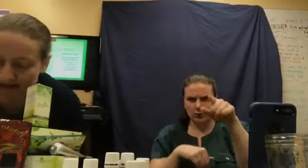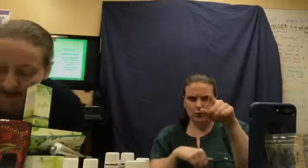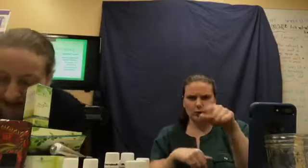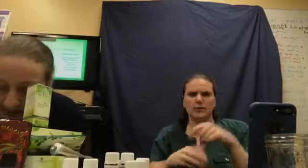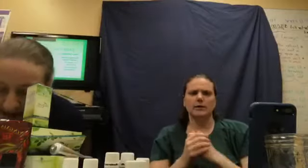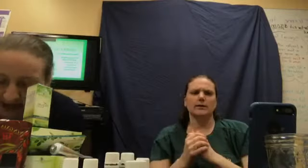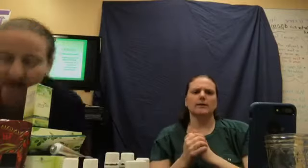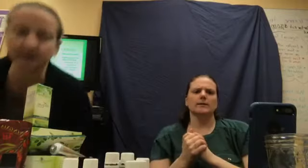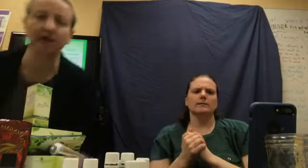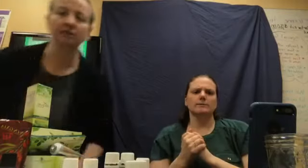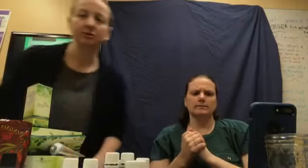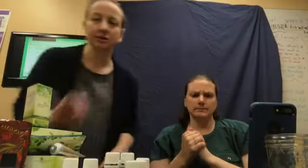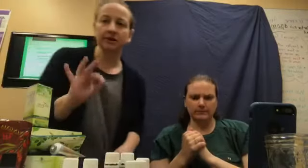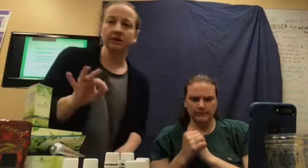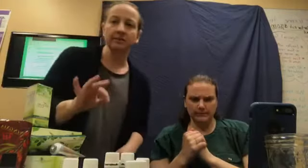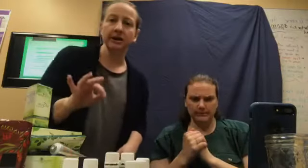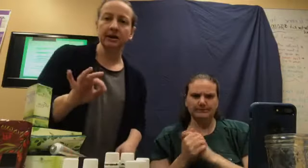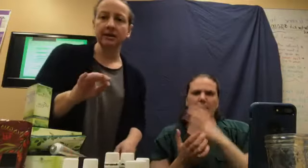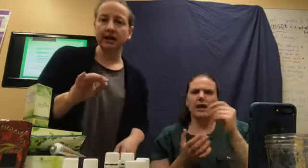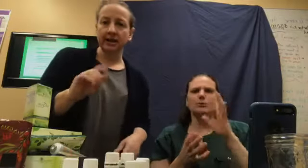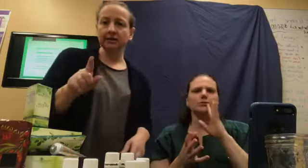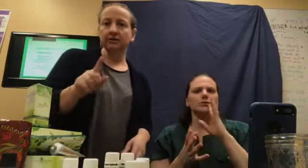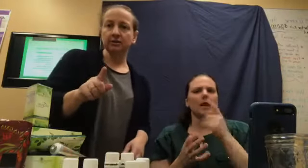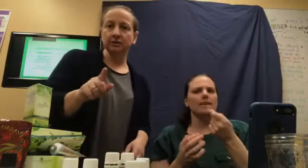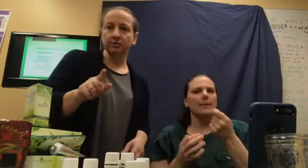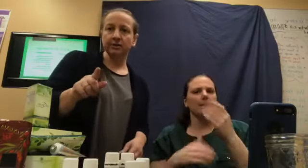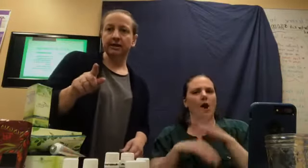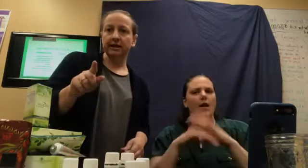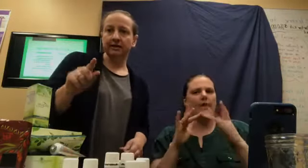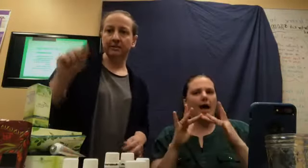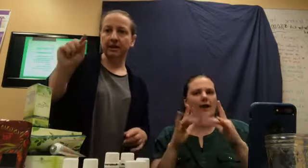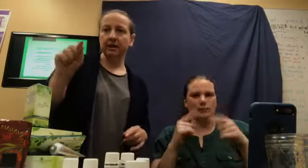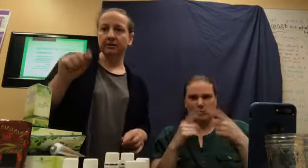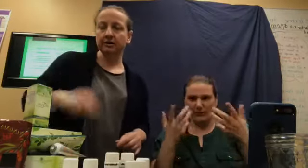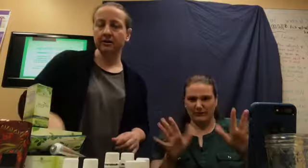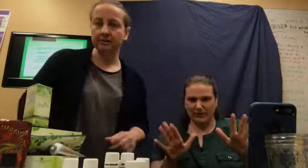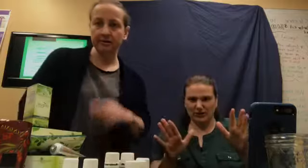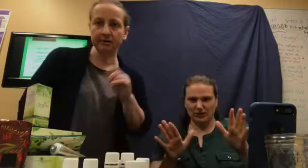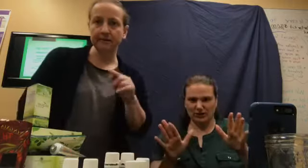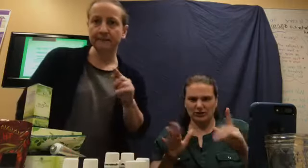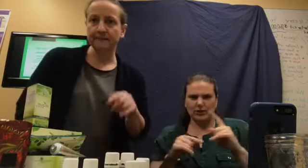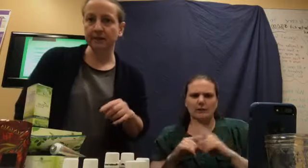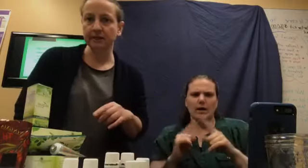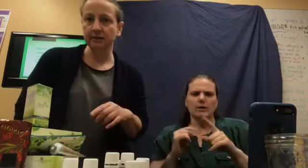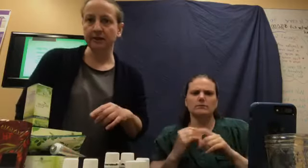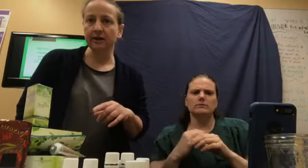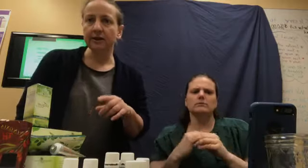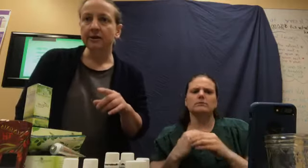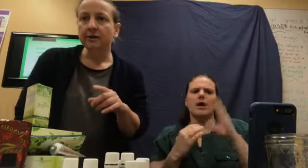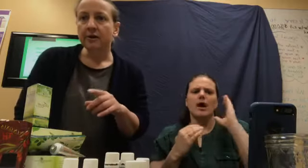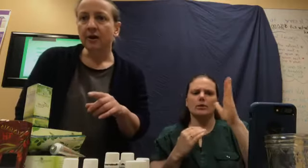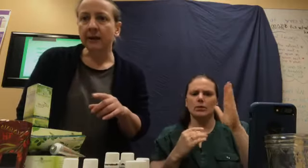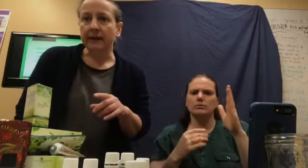And, I'll talk to you a little bit online as soon as we're done here. But, I'll get you there. Okay.